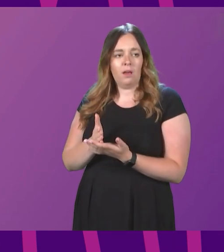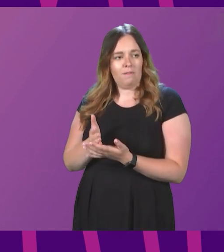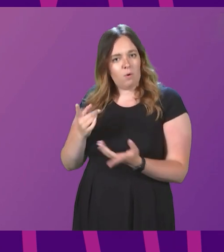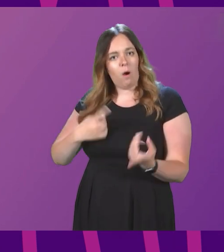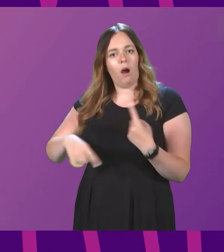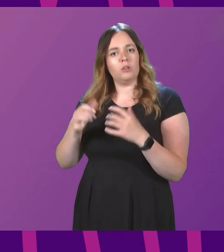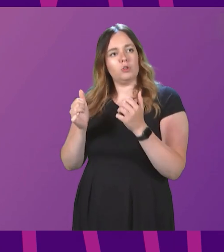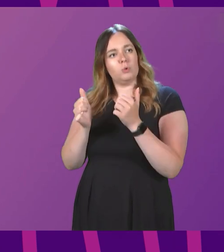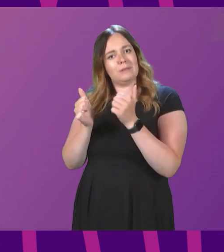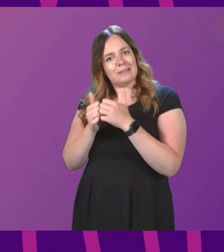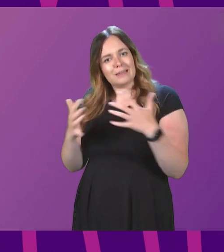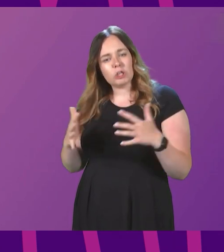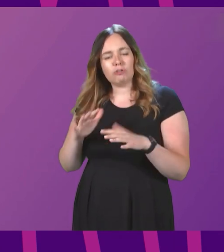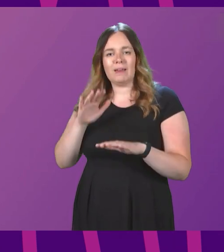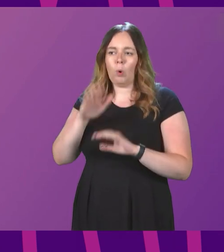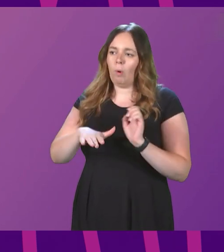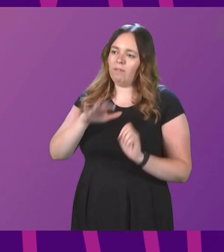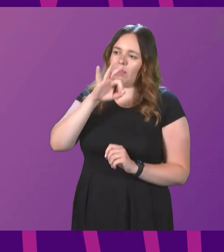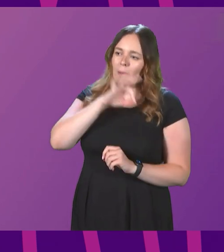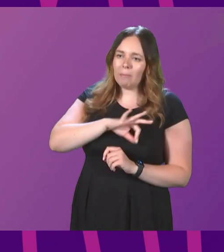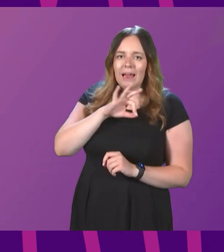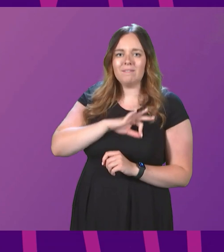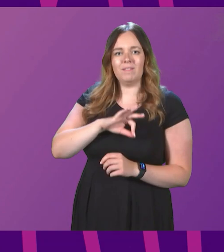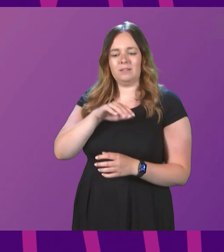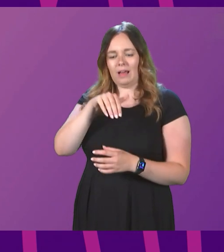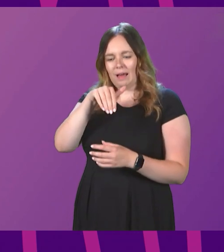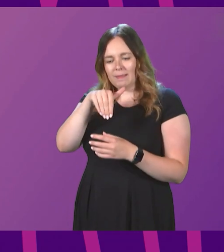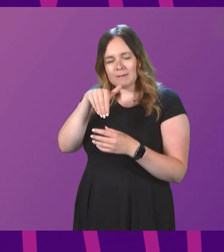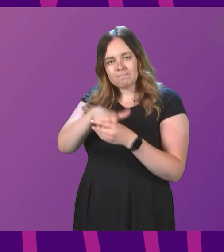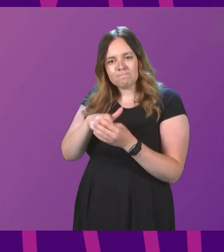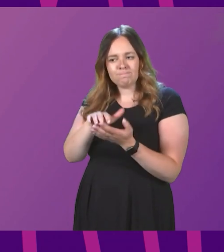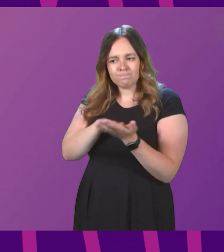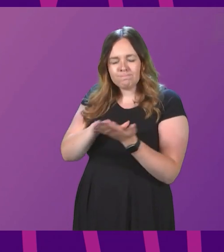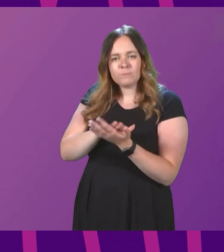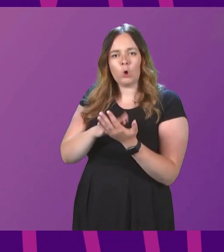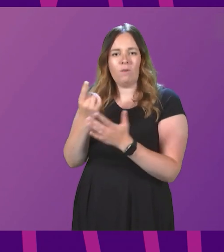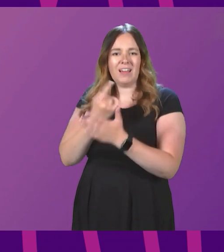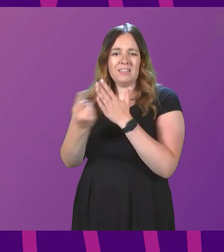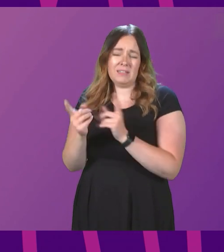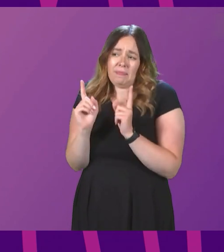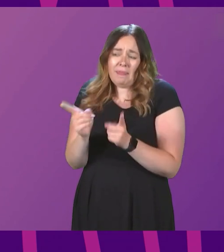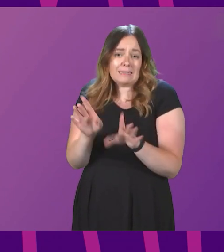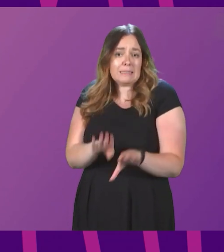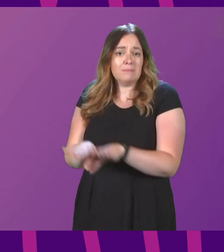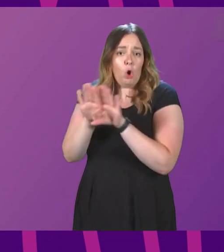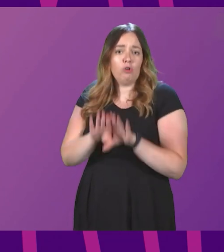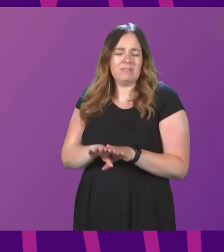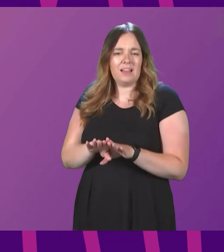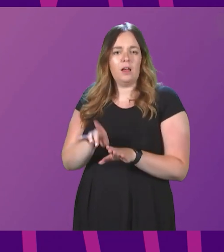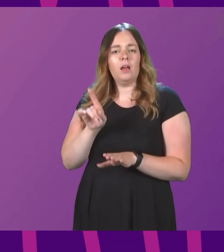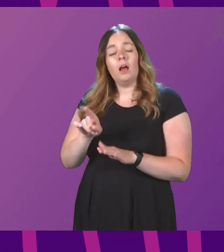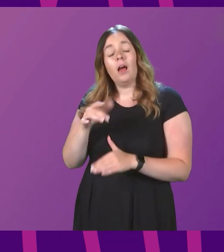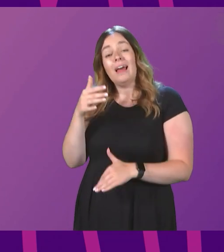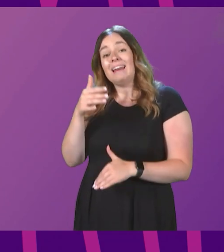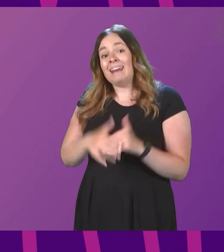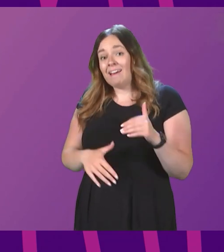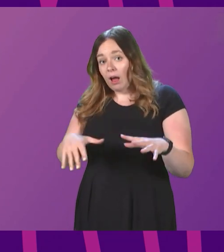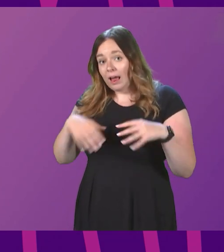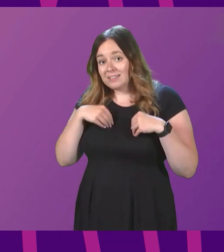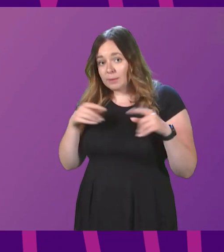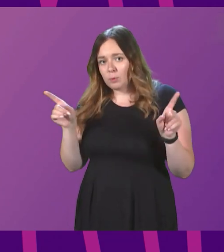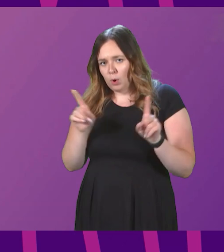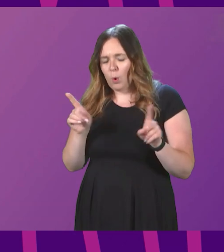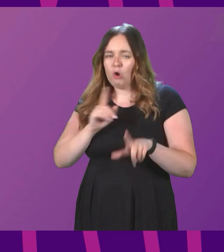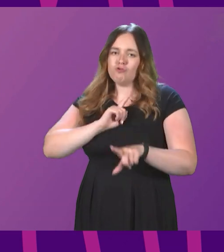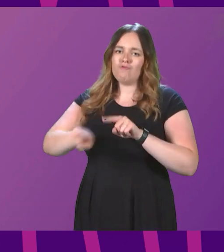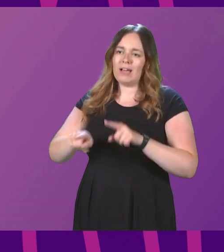us to disagree on the merits and the substance of independence. That's the stuff of democracy. What it is never acceptable to do is